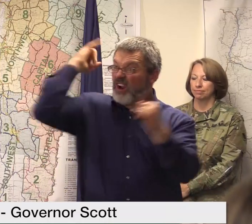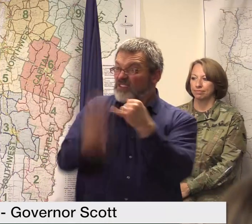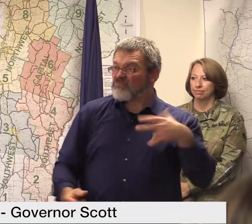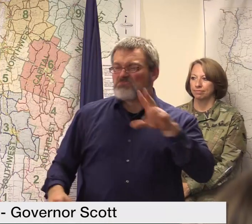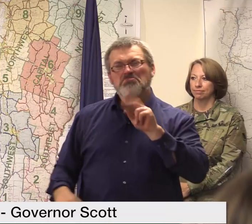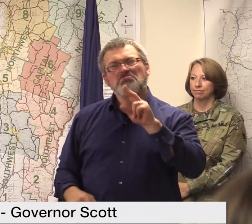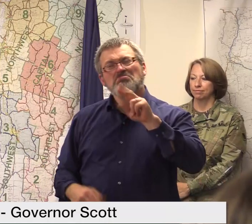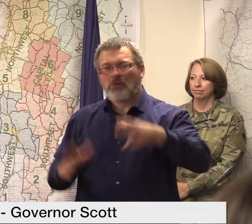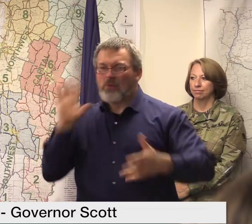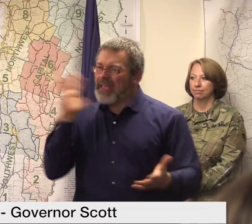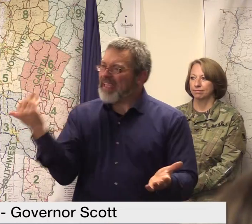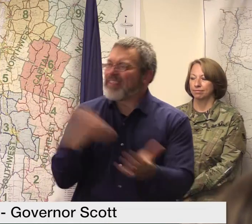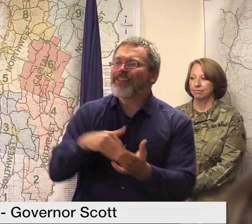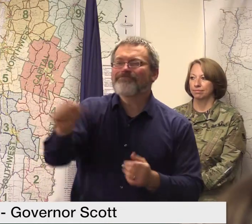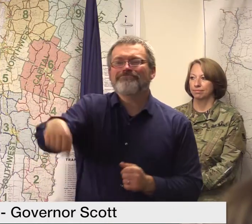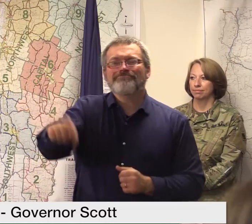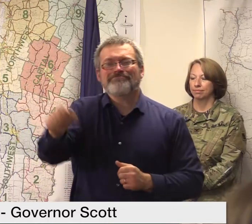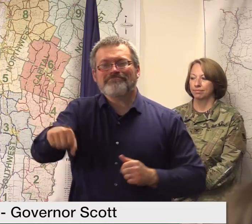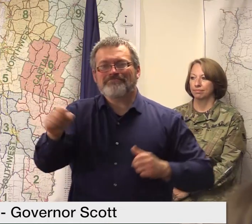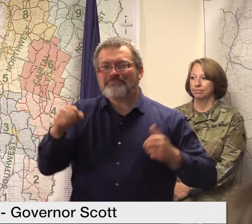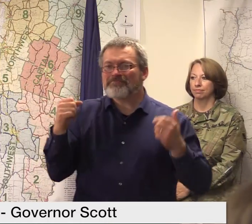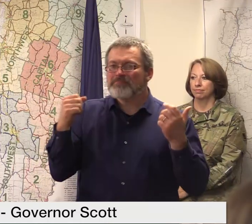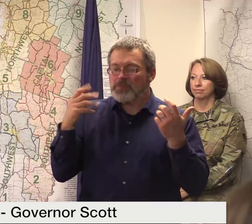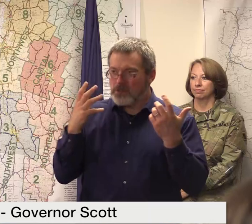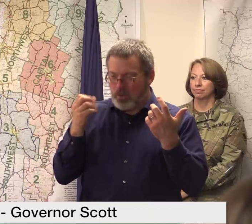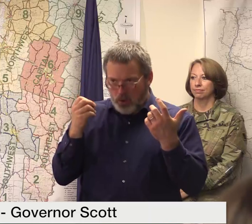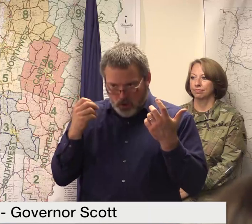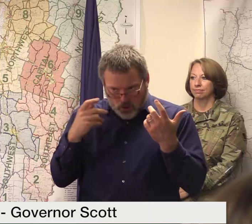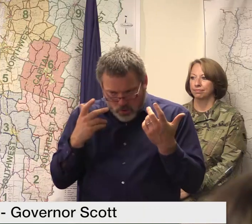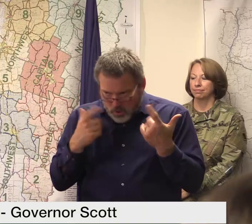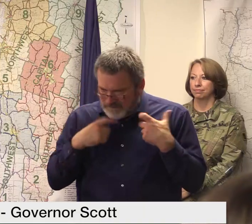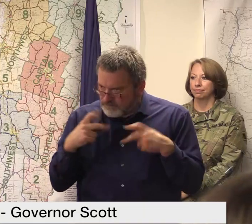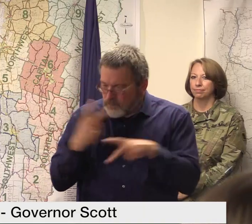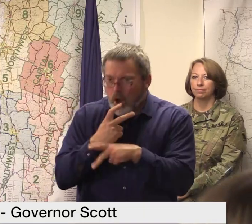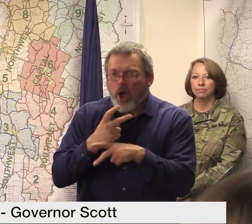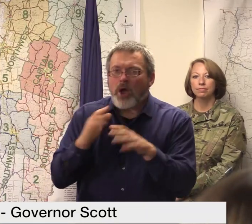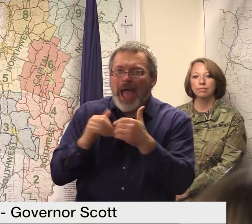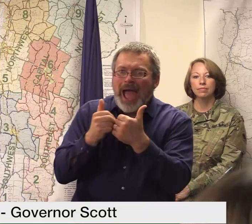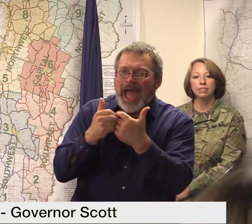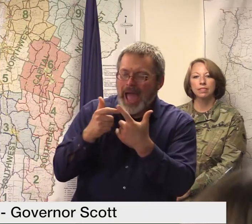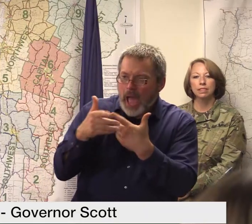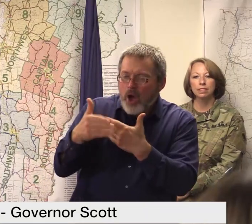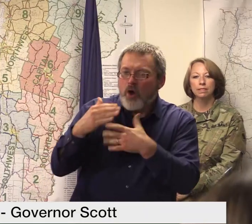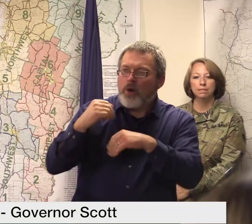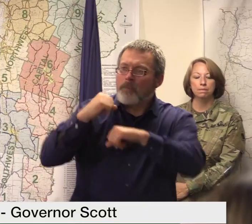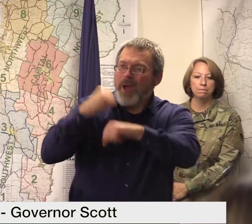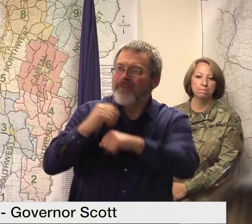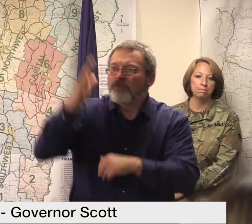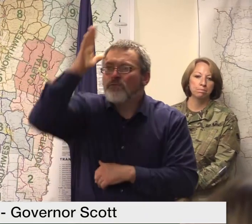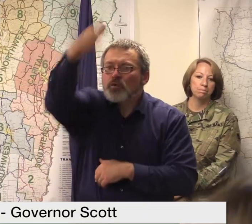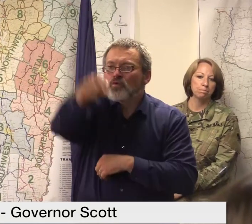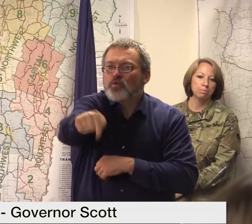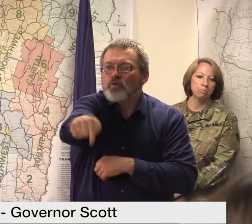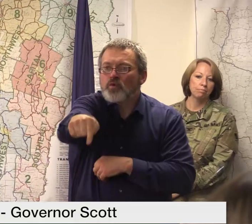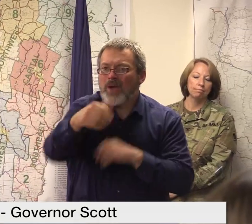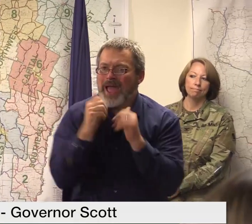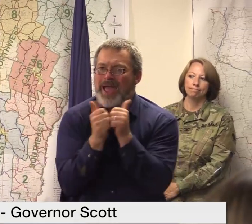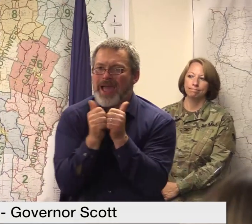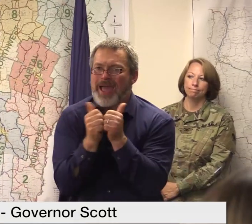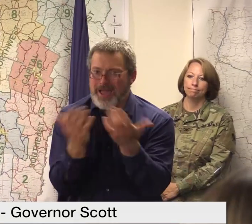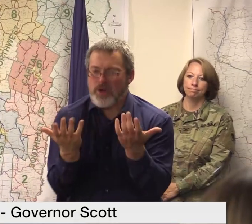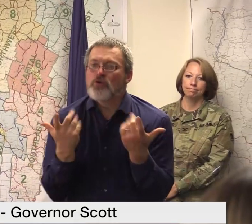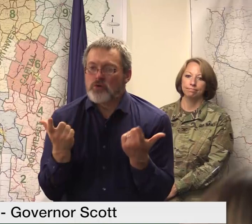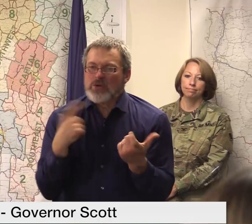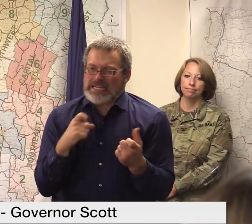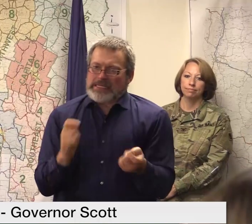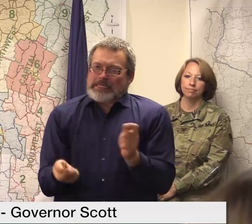just carbon emissions we have to focus on mitigation you mentioned buyouts do you mean buying people out of their homes yes